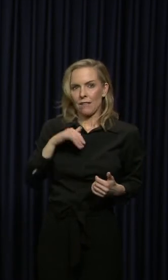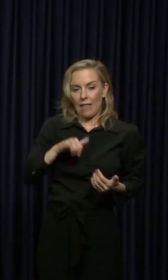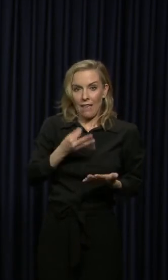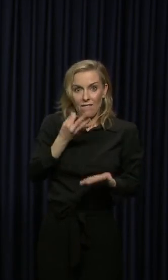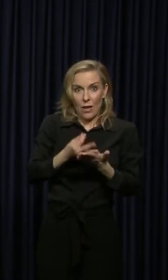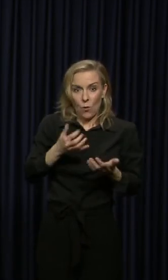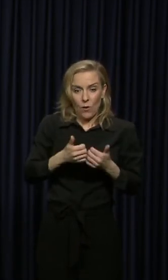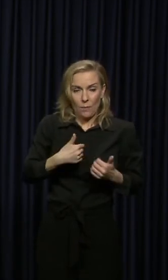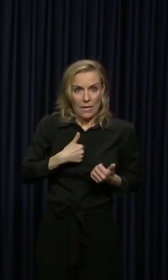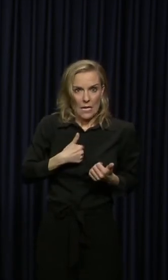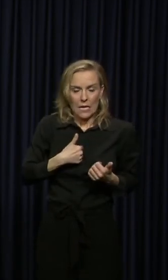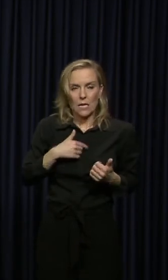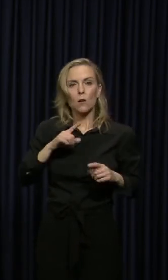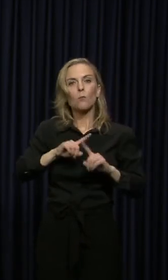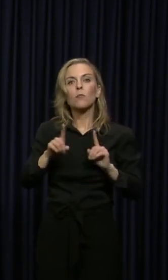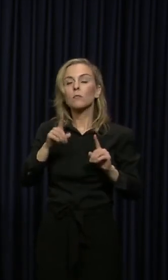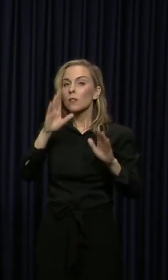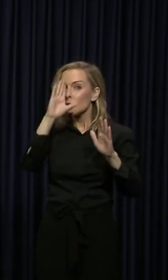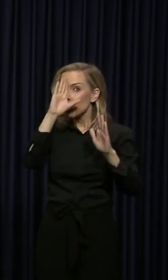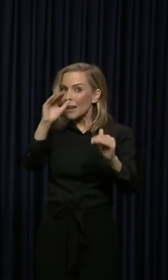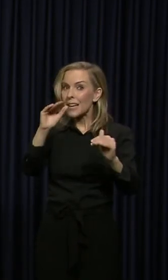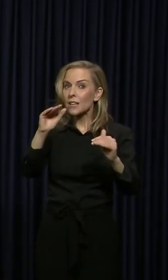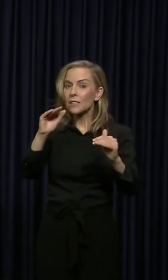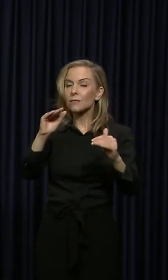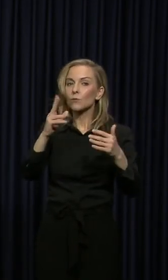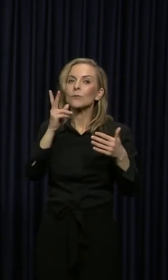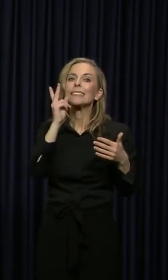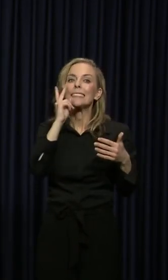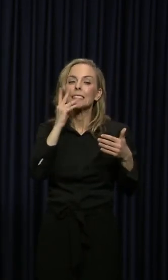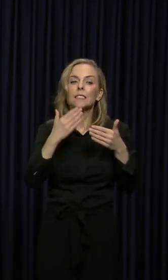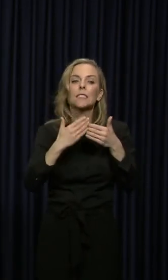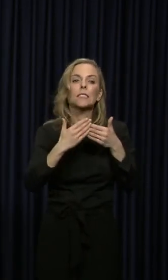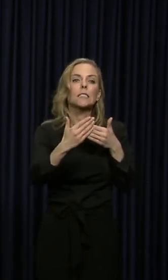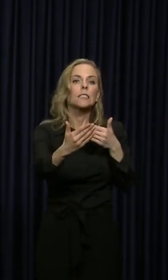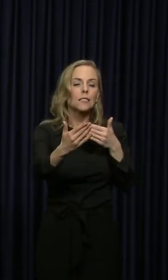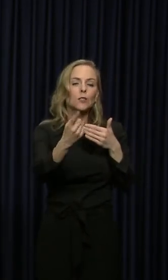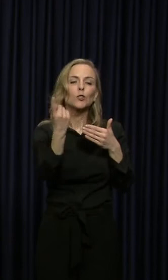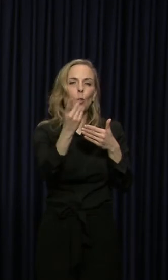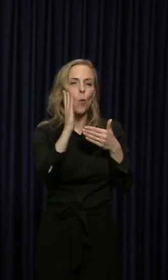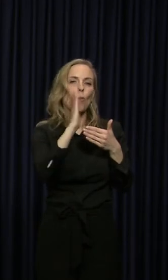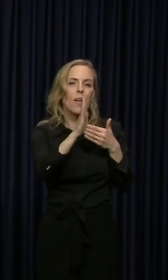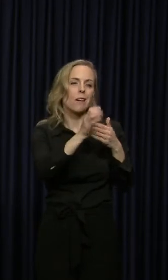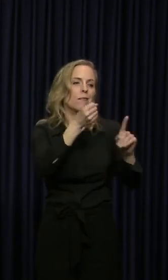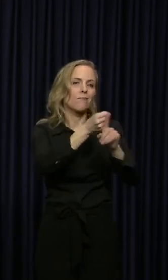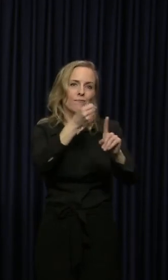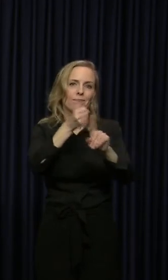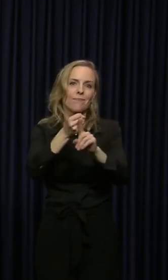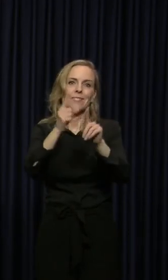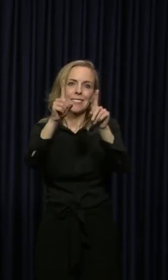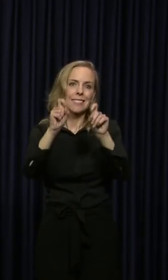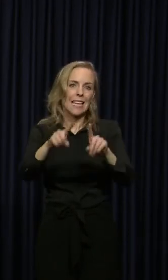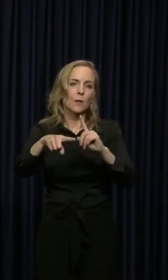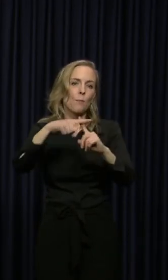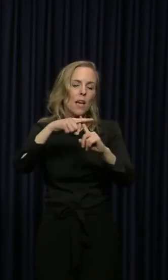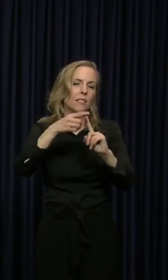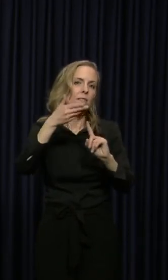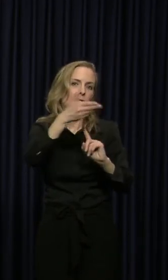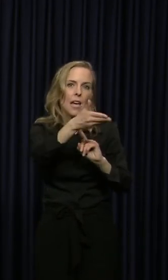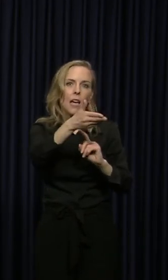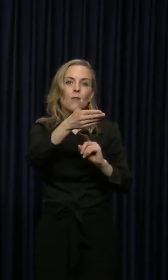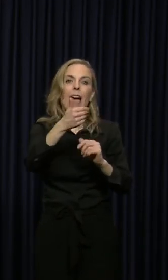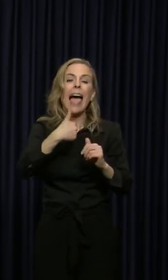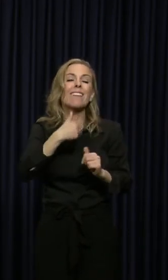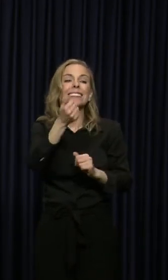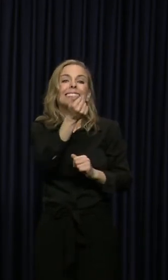What we can expect, though, is is over time, someone will test positive at every major employer that has